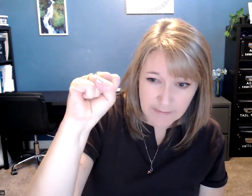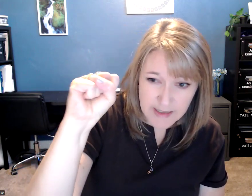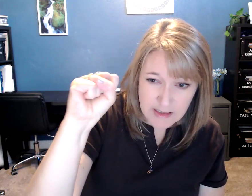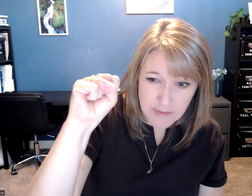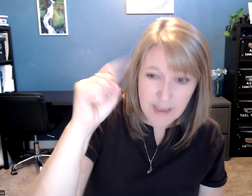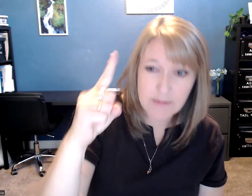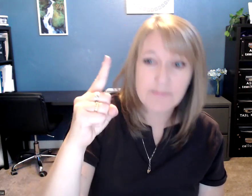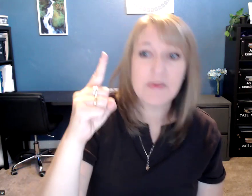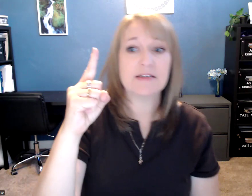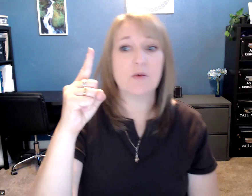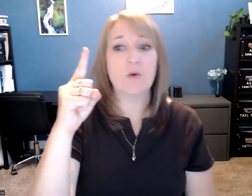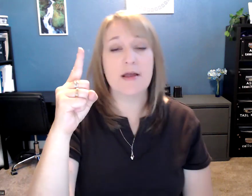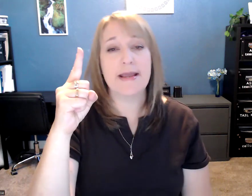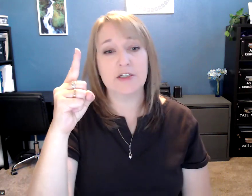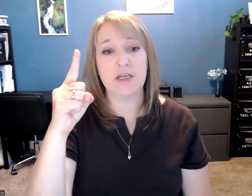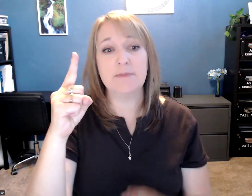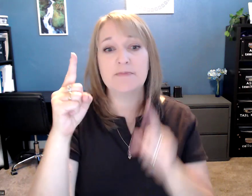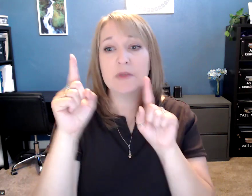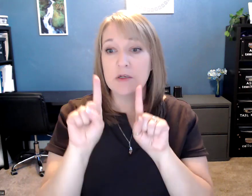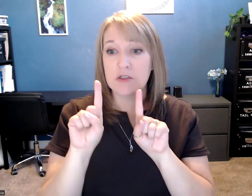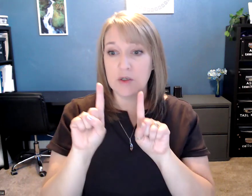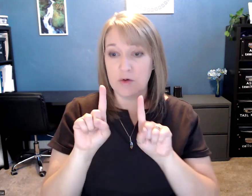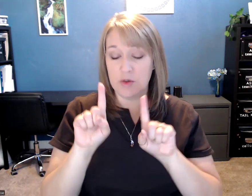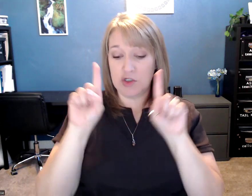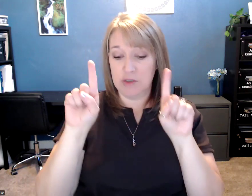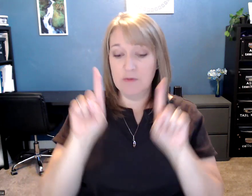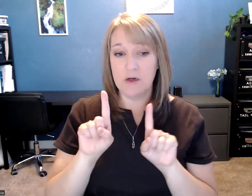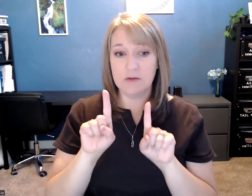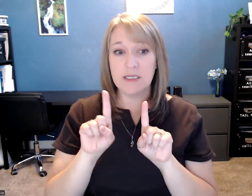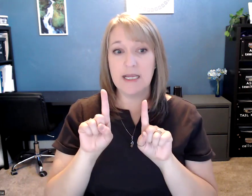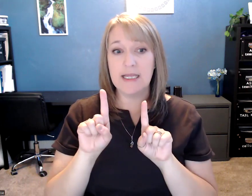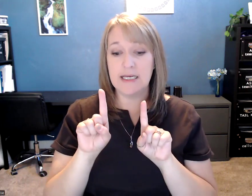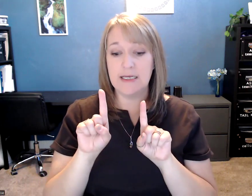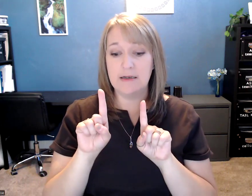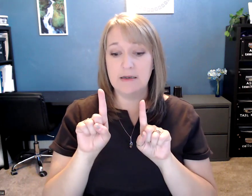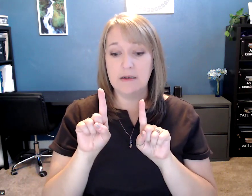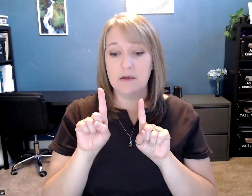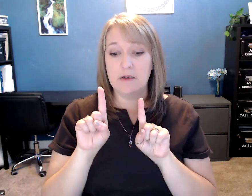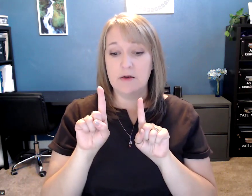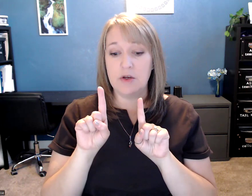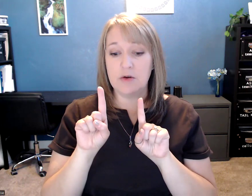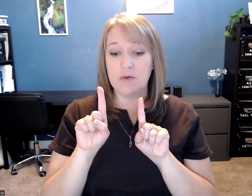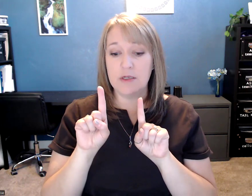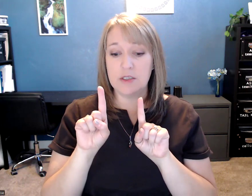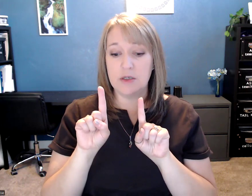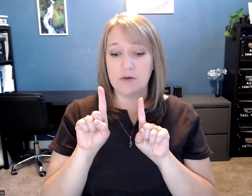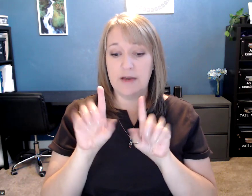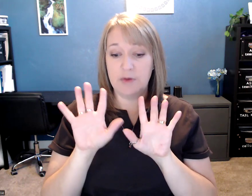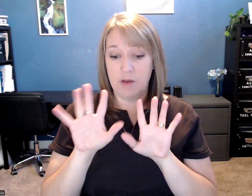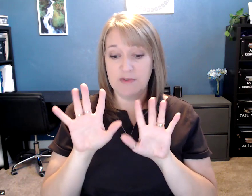a fist, right? That's a one handshape. So you want two of those. And then you're going to have your palms